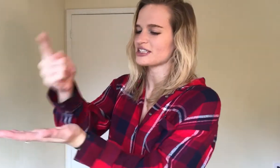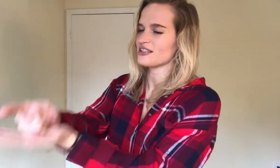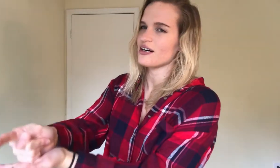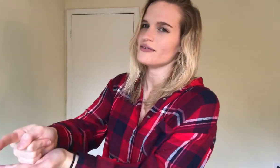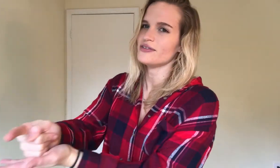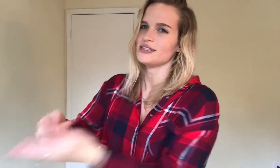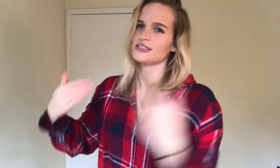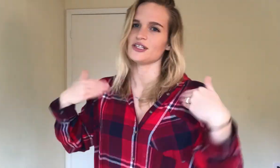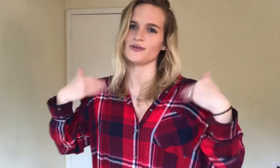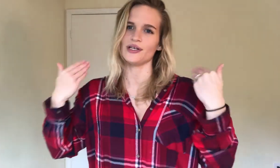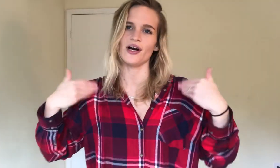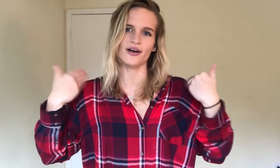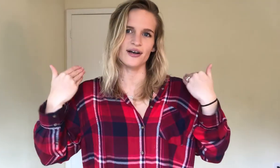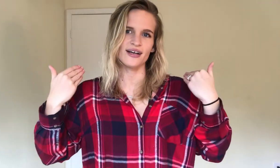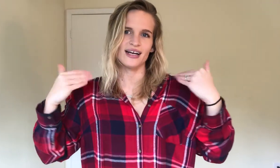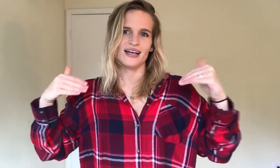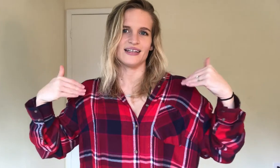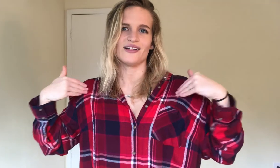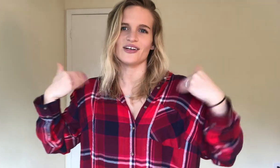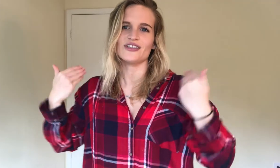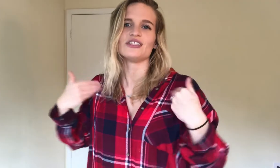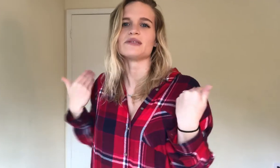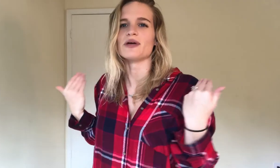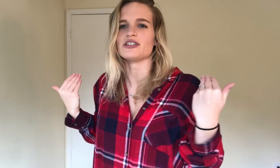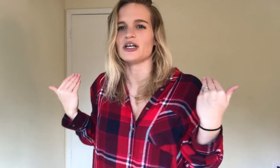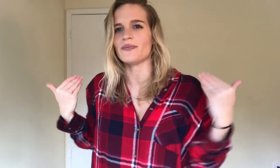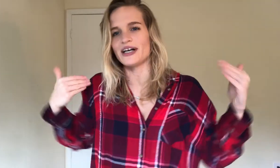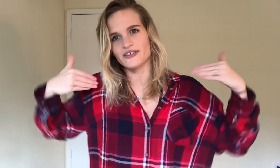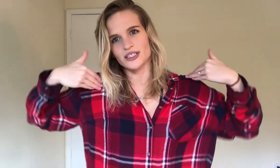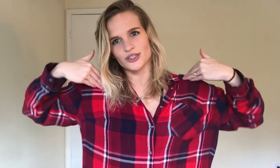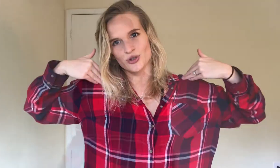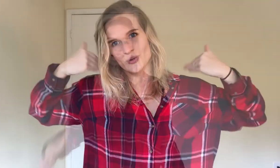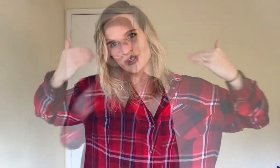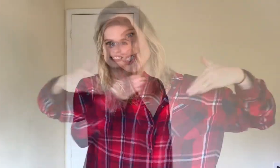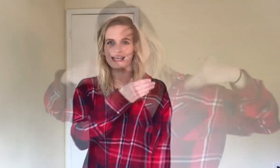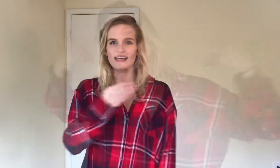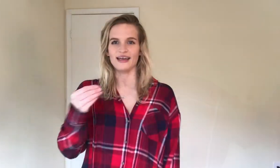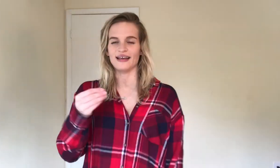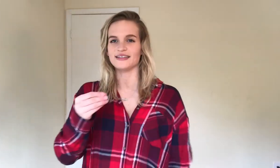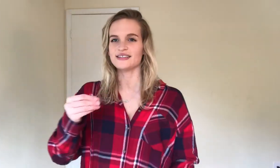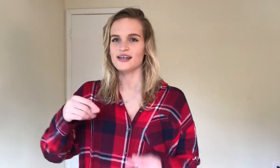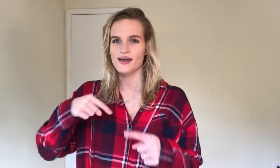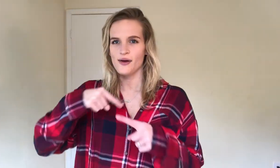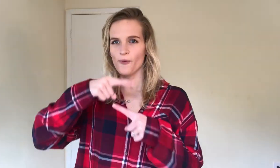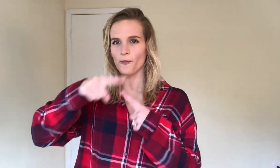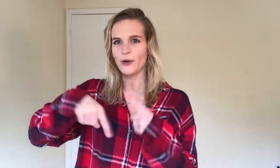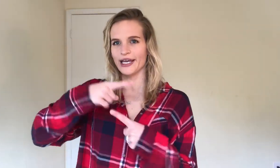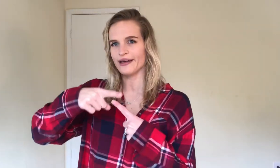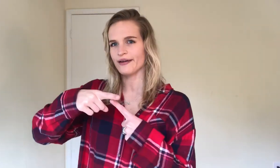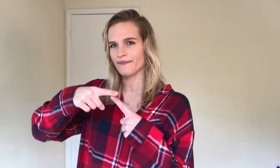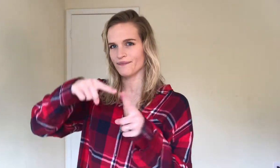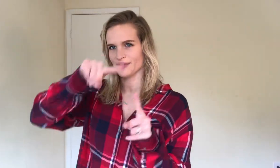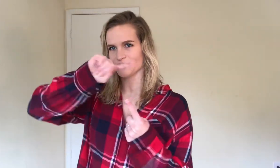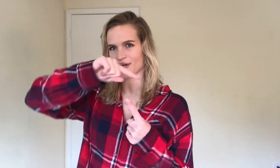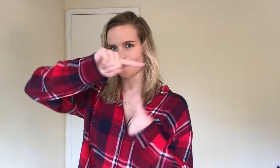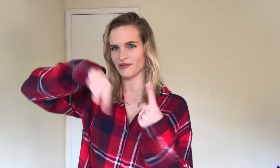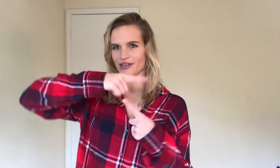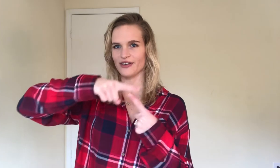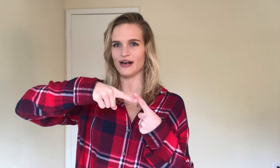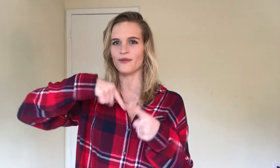in love so young. And, young, you just brush up at your shoulders. And, when, so wrap the finger around,